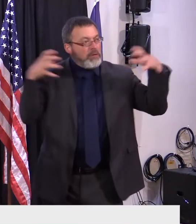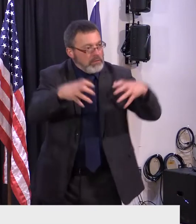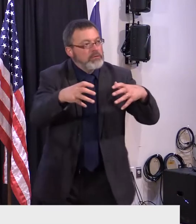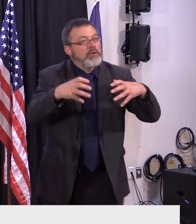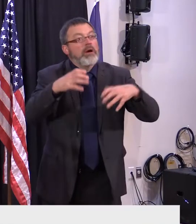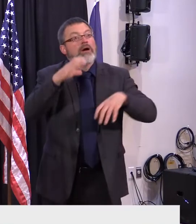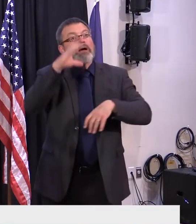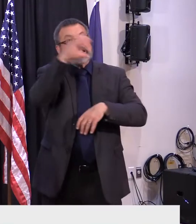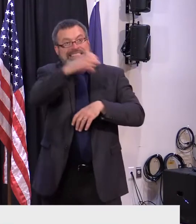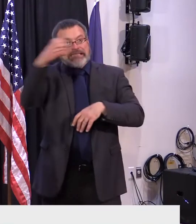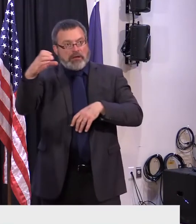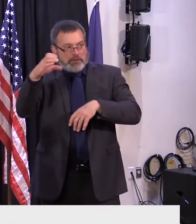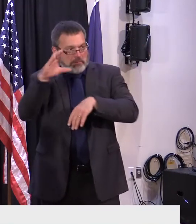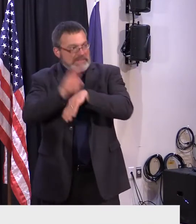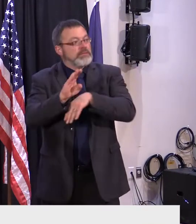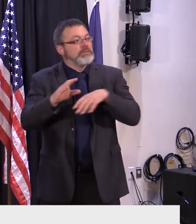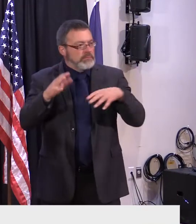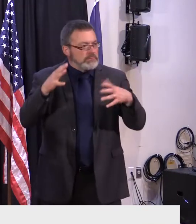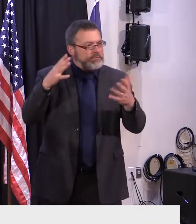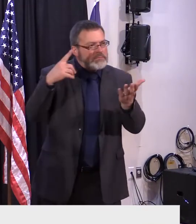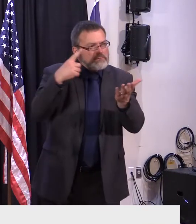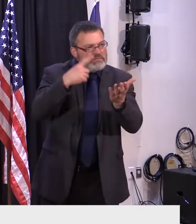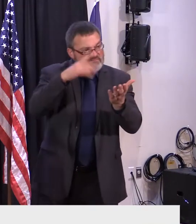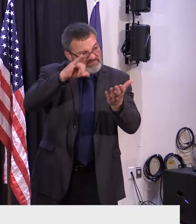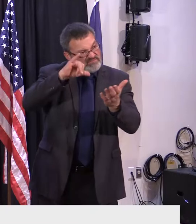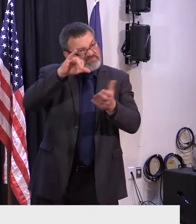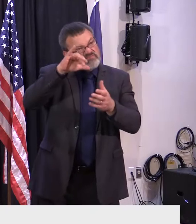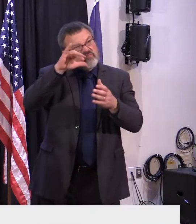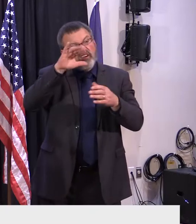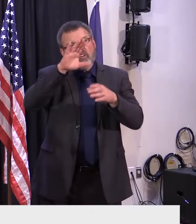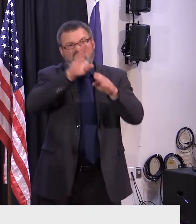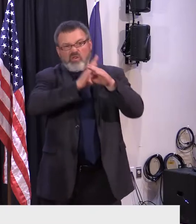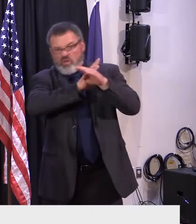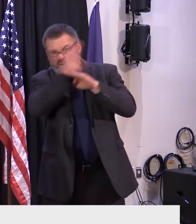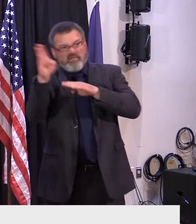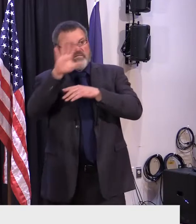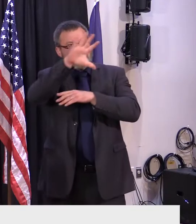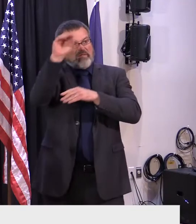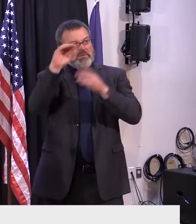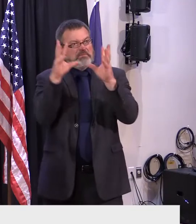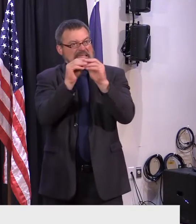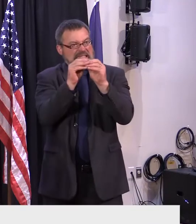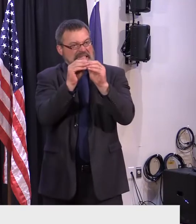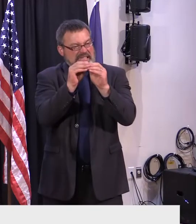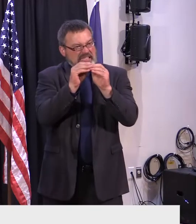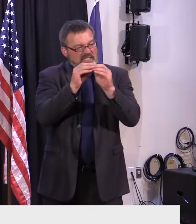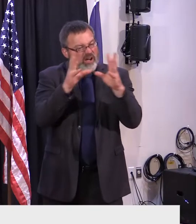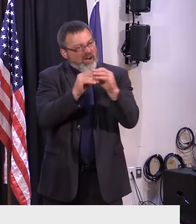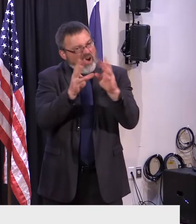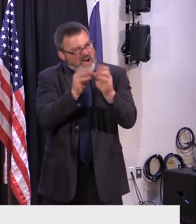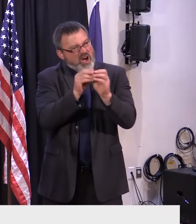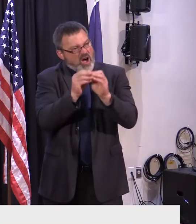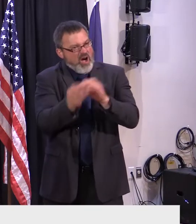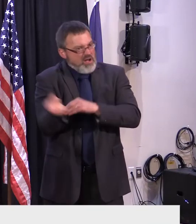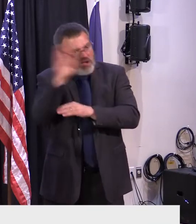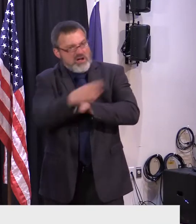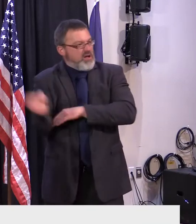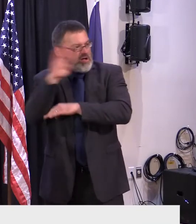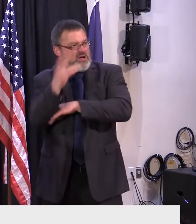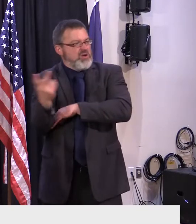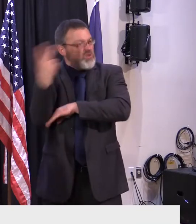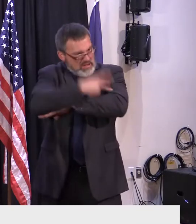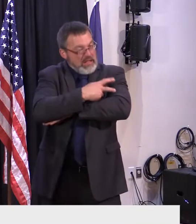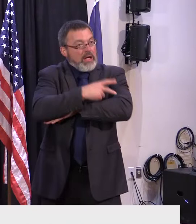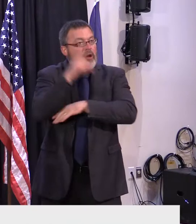Services, held over 50 meetings with international companies in the aerospace and aviation sector. Vermont